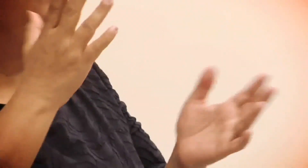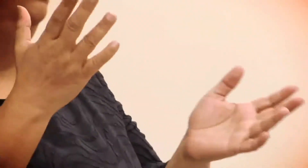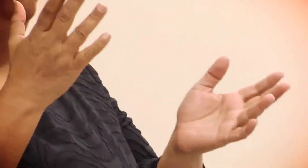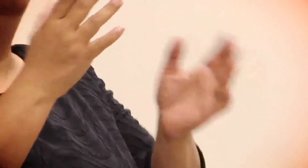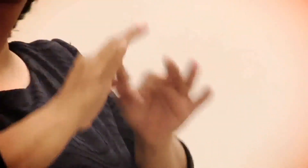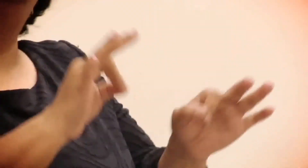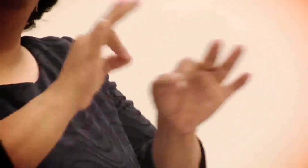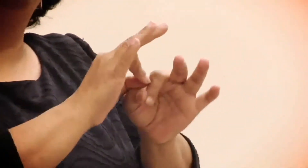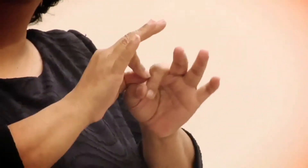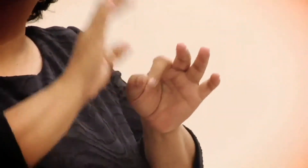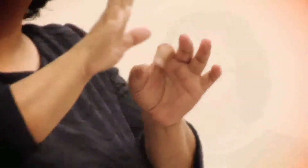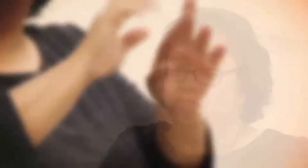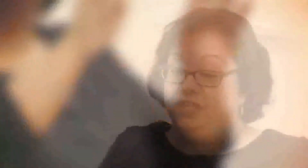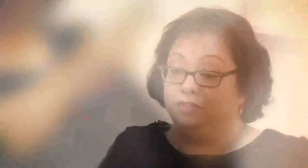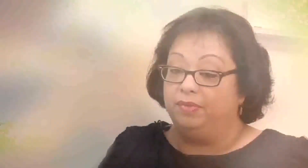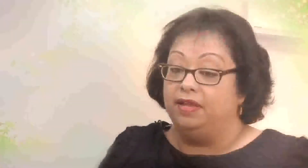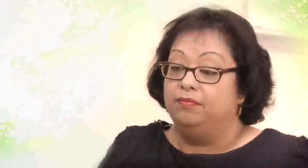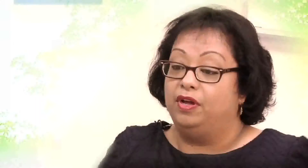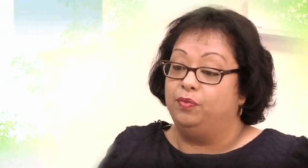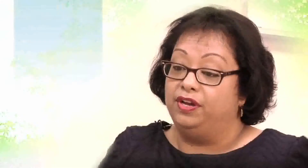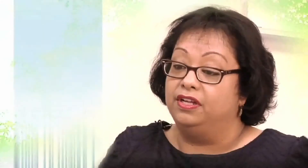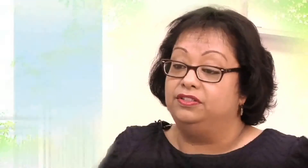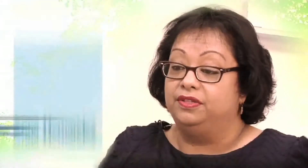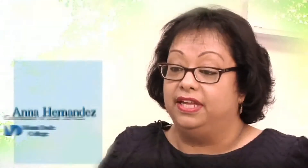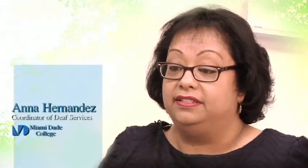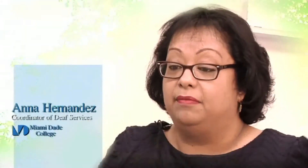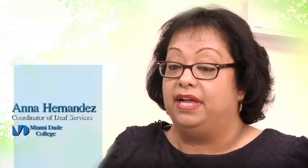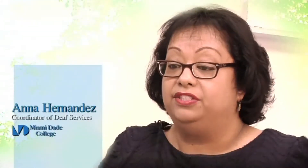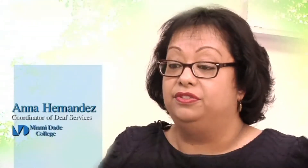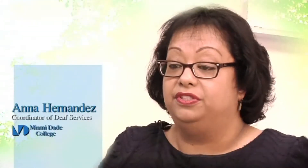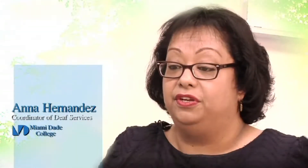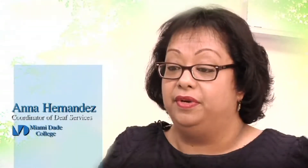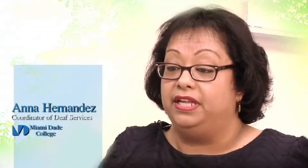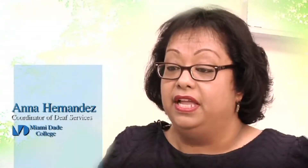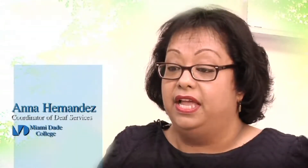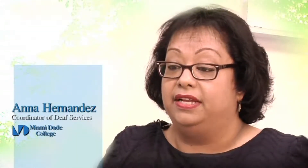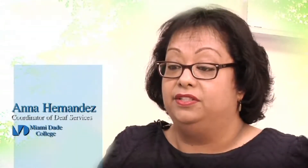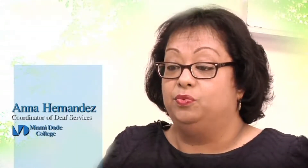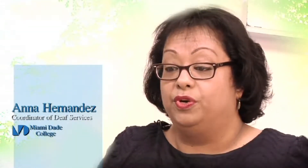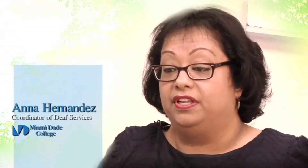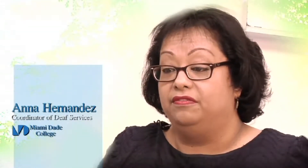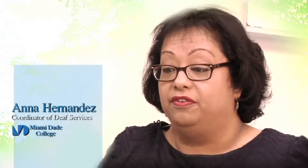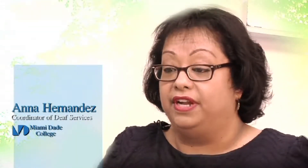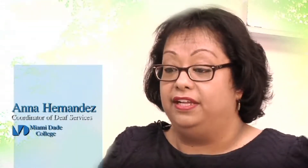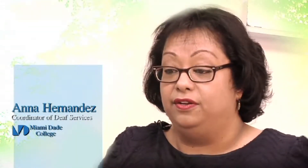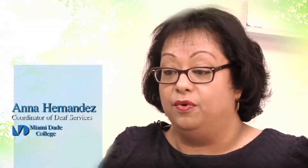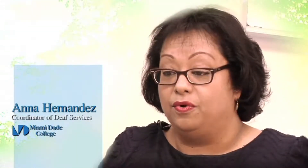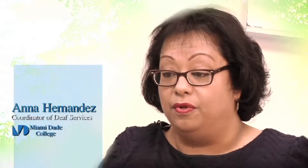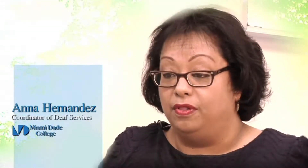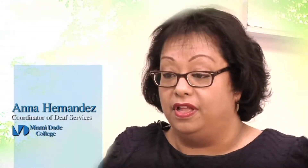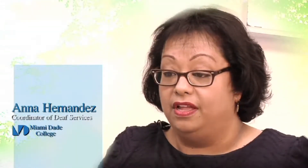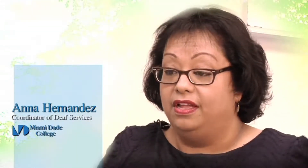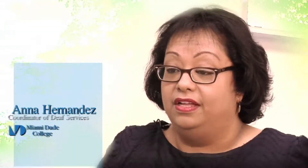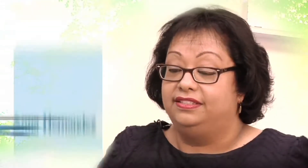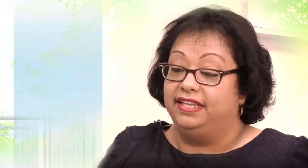successfully in her field but went on to get a bachelor's degree and is working for a local city